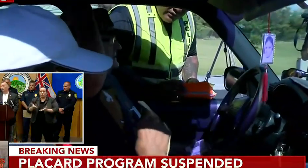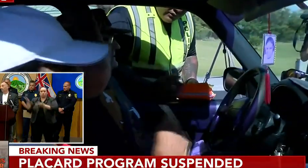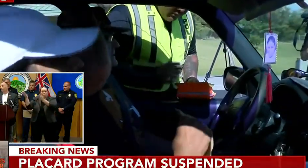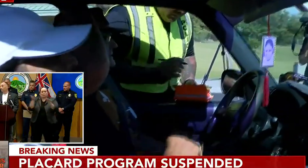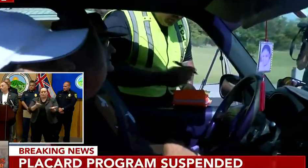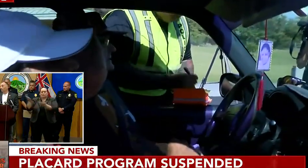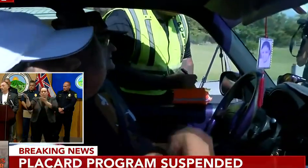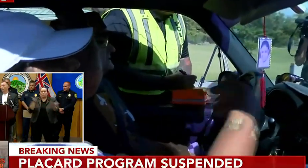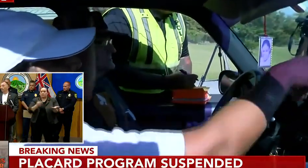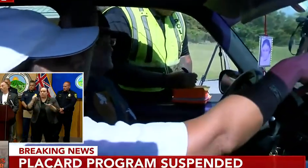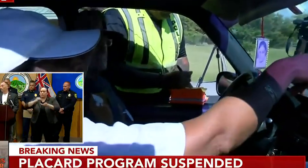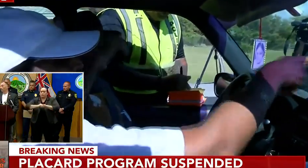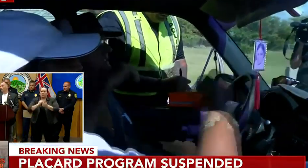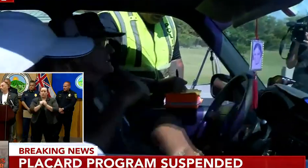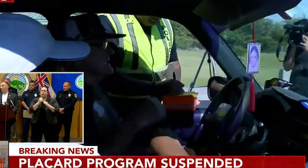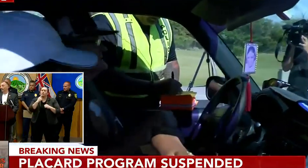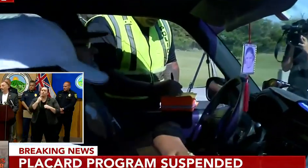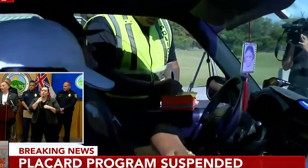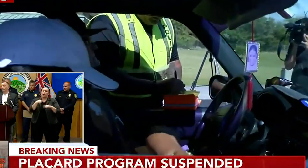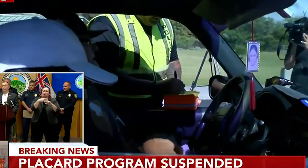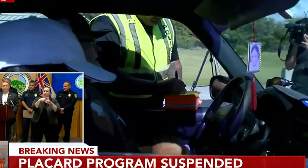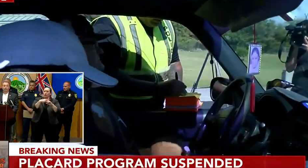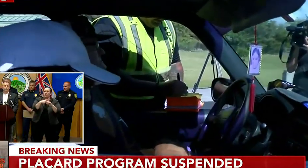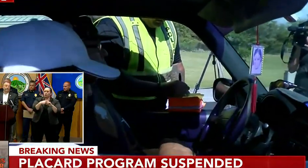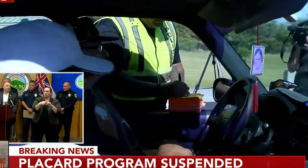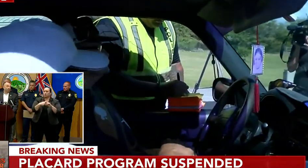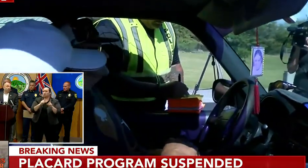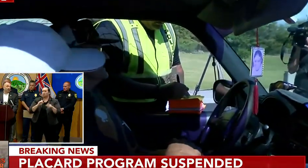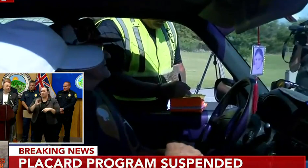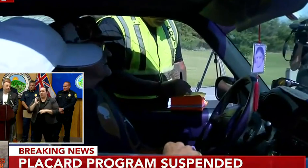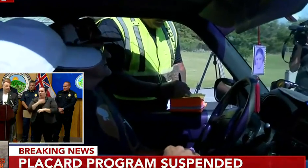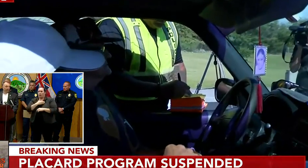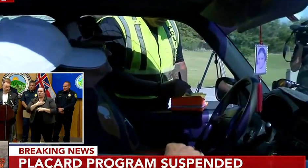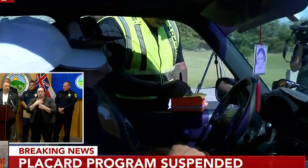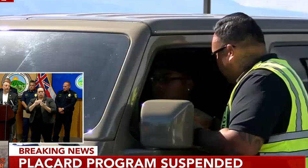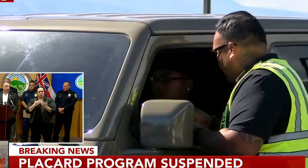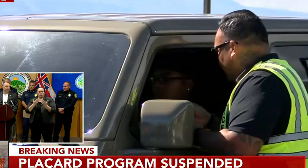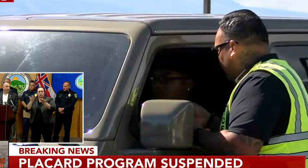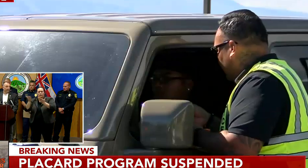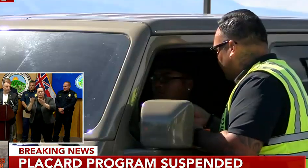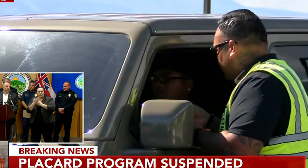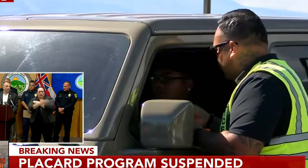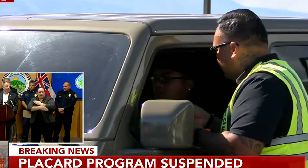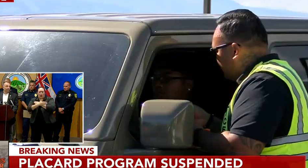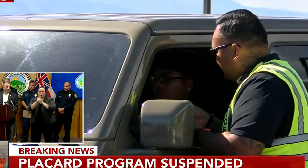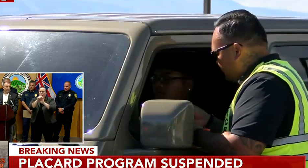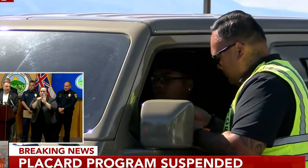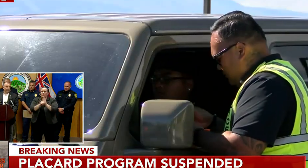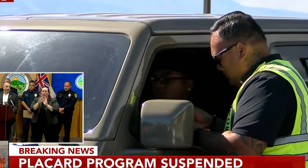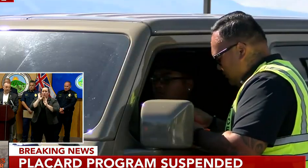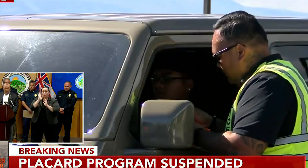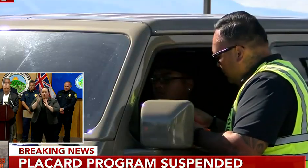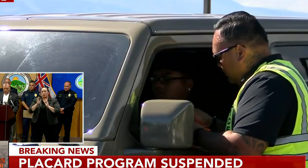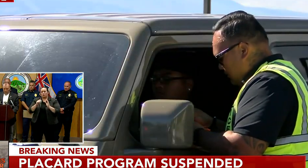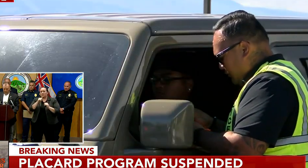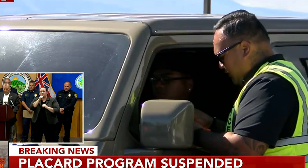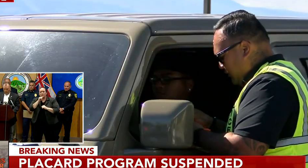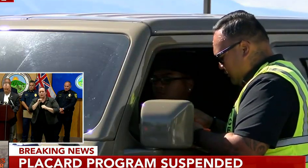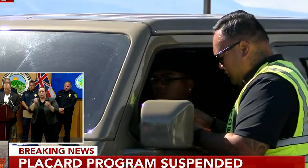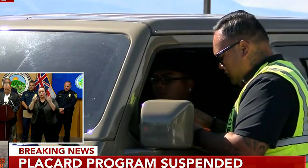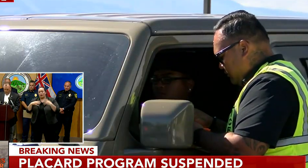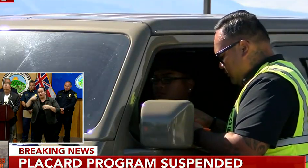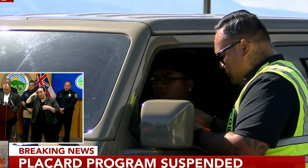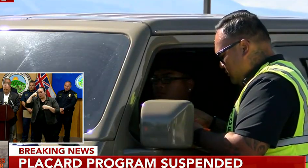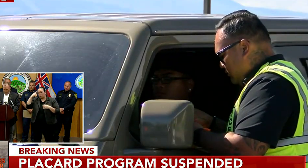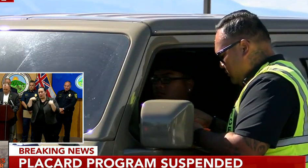just with Red Cross, but all of our services at the state and county, because that's where a lot of the suffering is going to be. It's going to be mental health care needs that we need